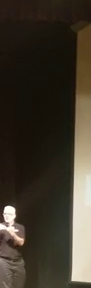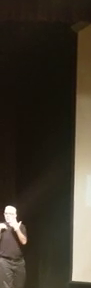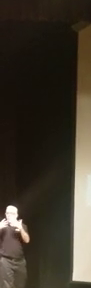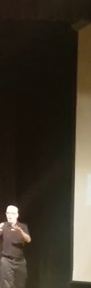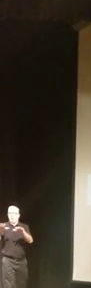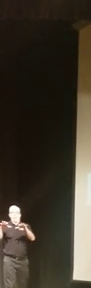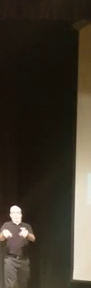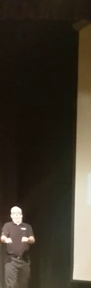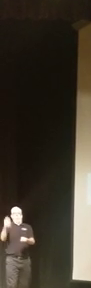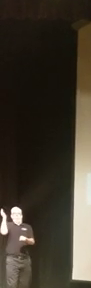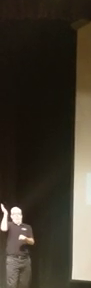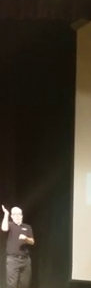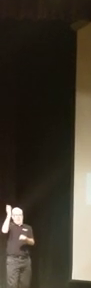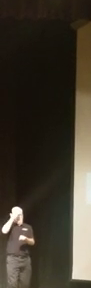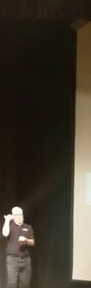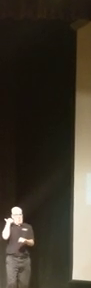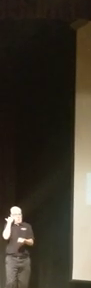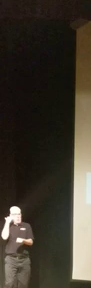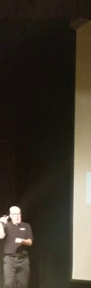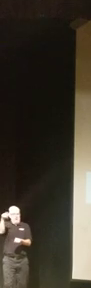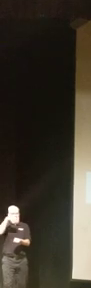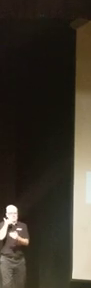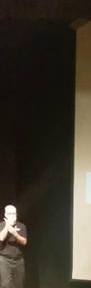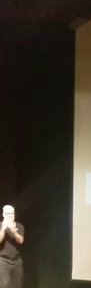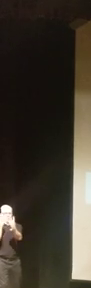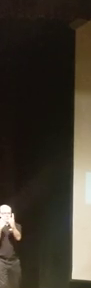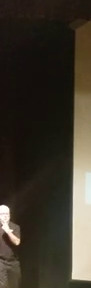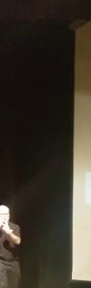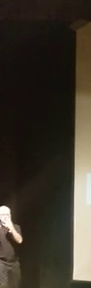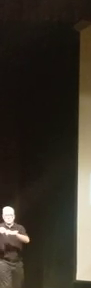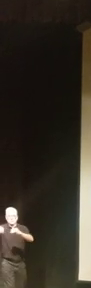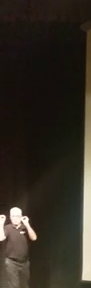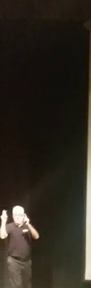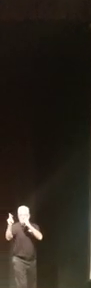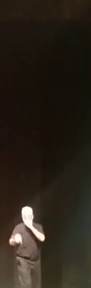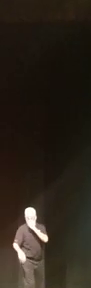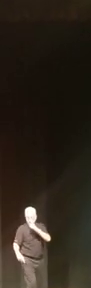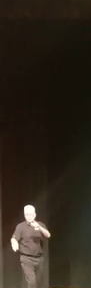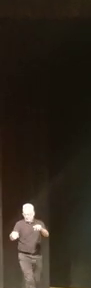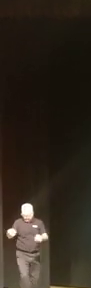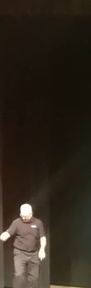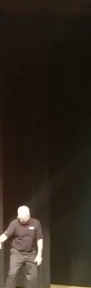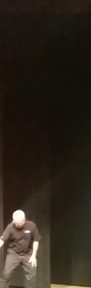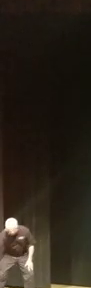ask some questions at the end I don't want to take over the whole time because I know you will have some questions at the end